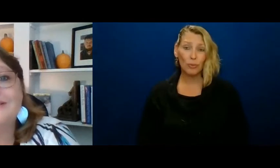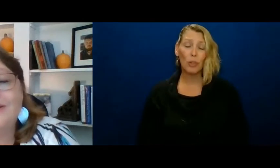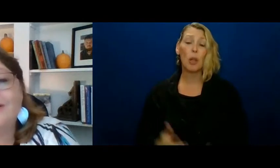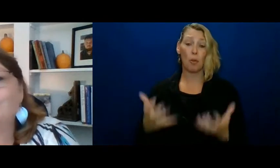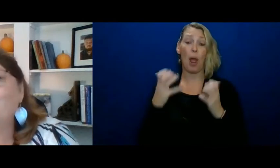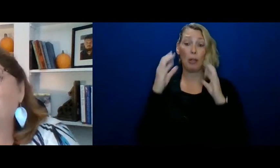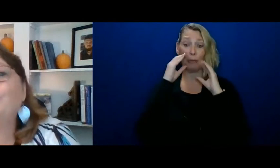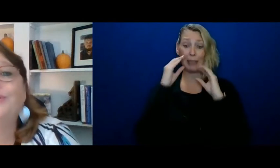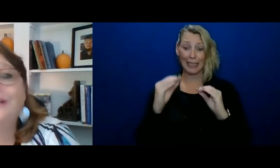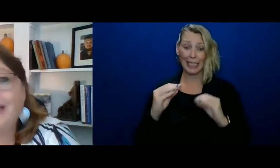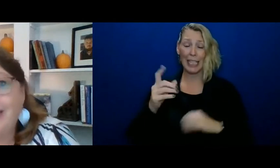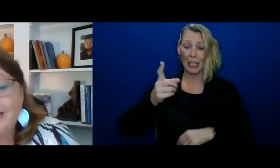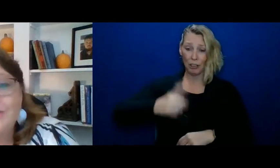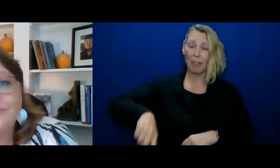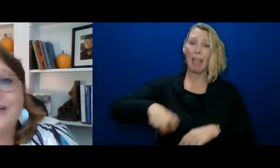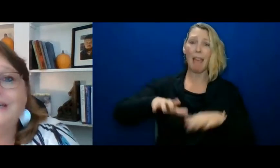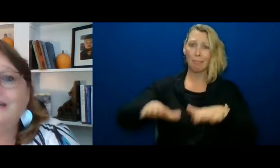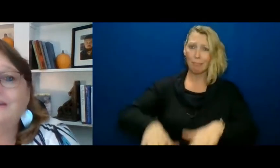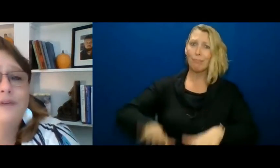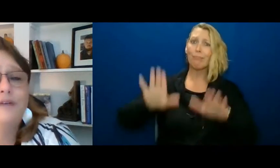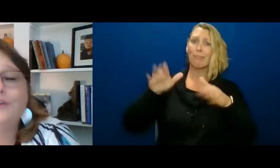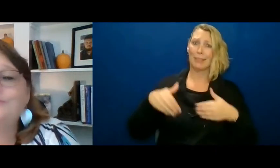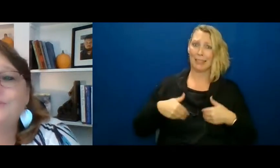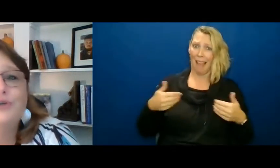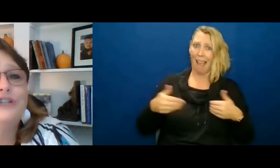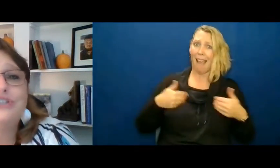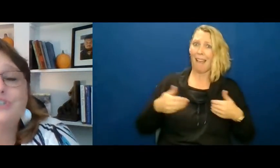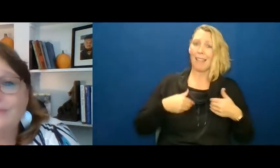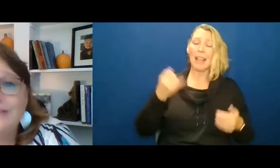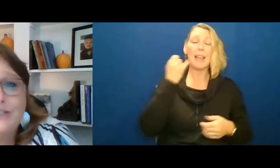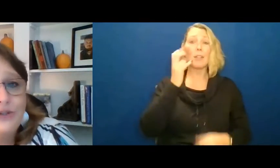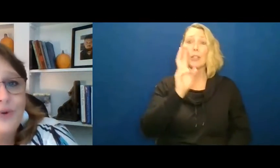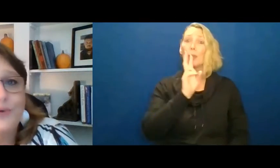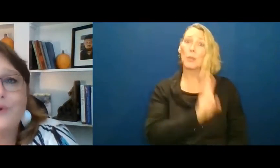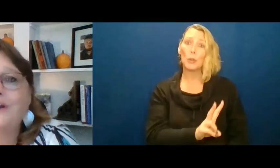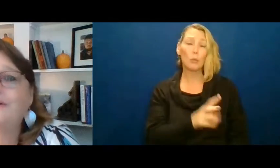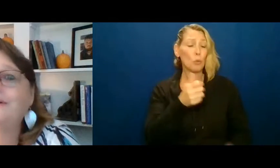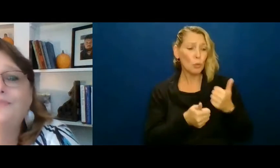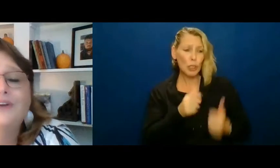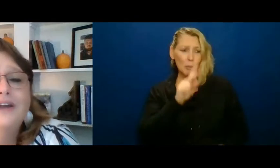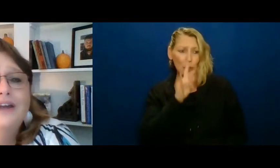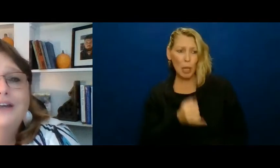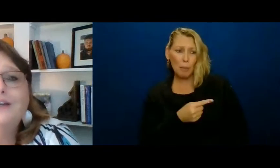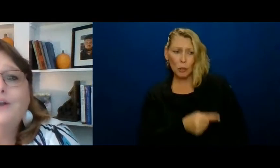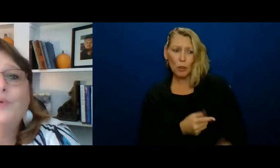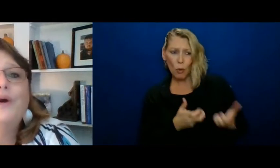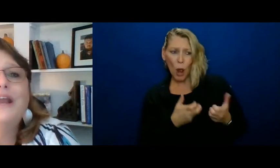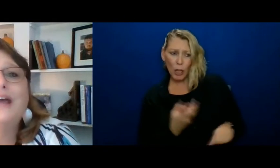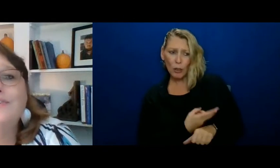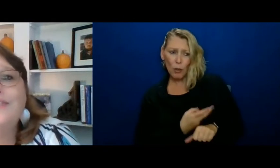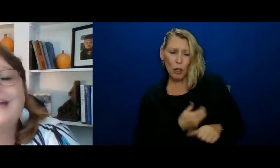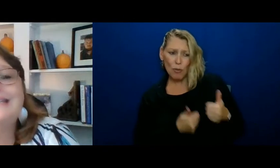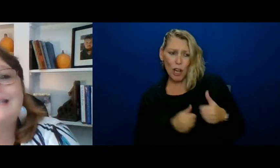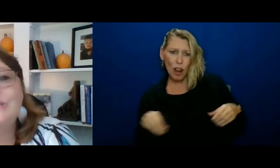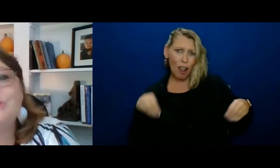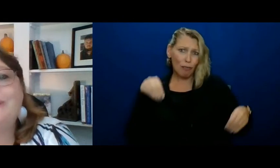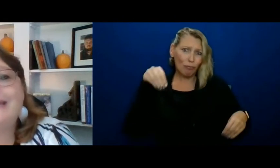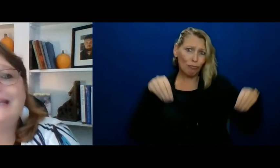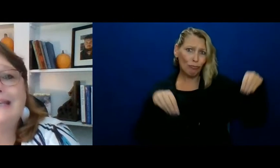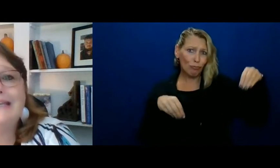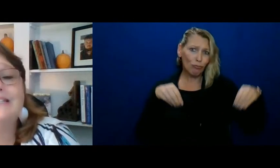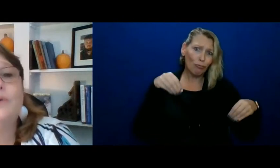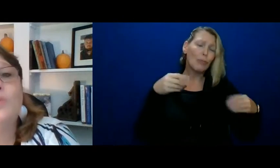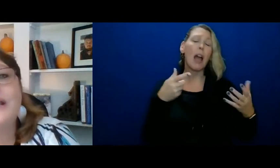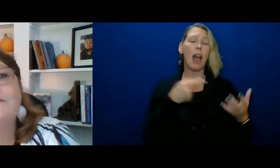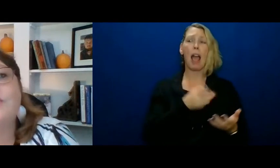our sons and daughters from an early age. Right. If they're two, which jammies do you want to wear? If, you know, whatever that decision